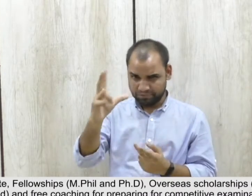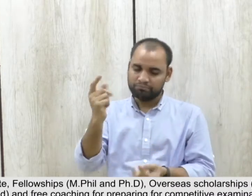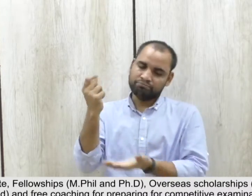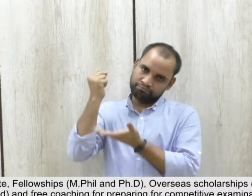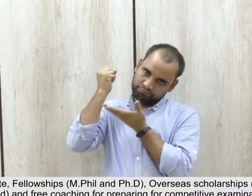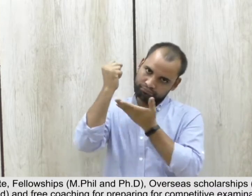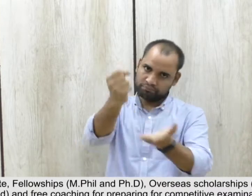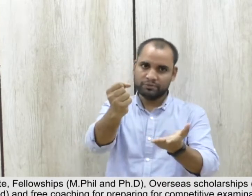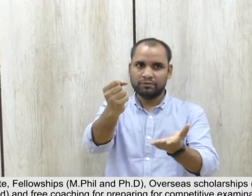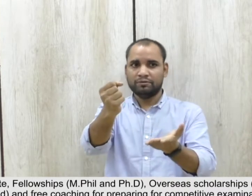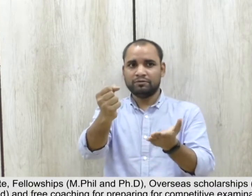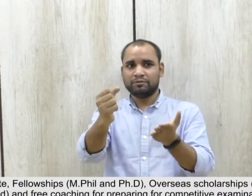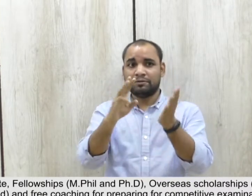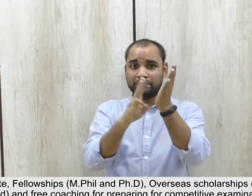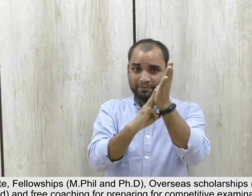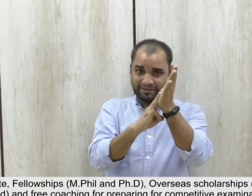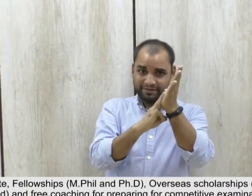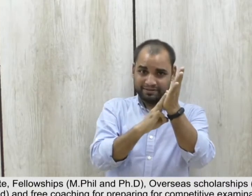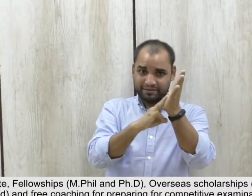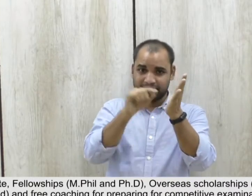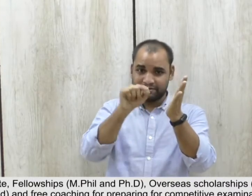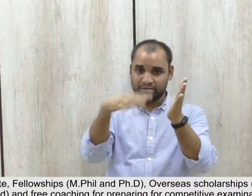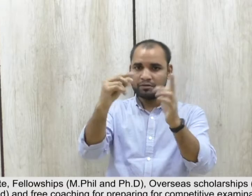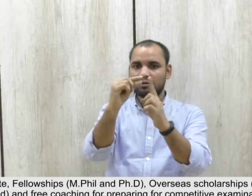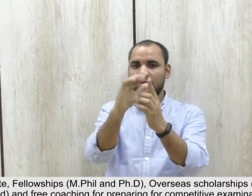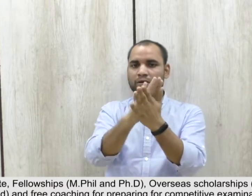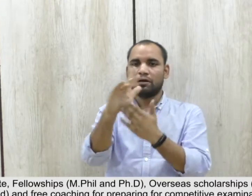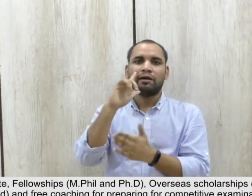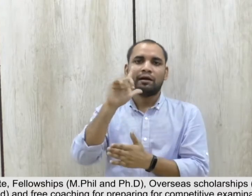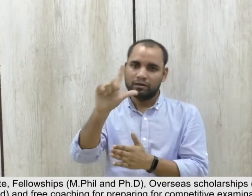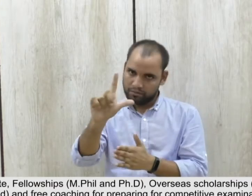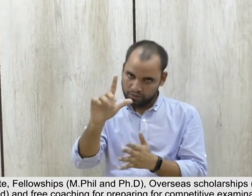fellowships, MPhil and PhD,